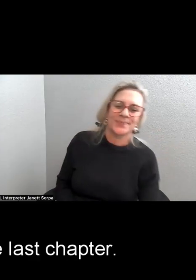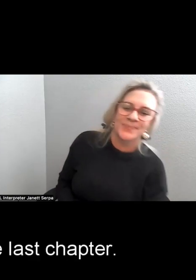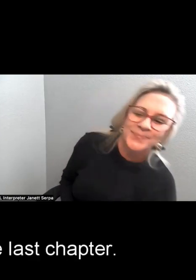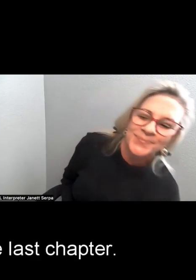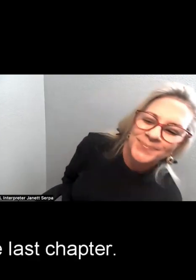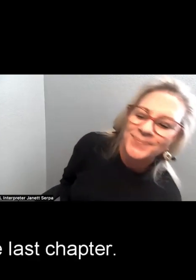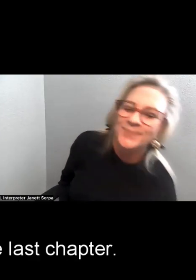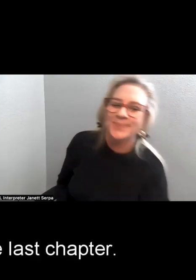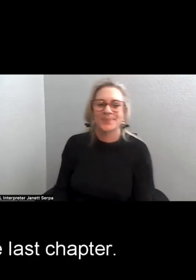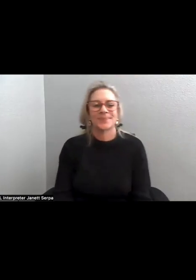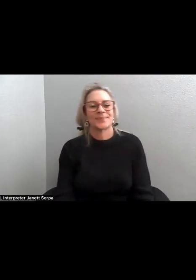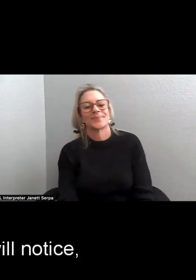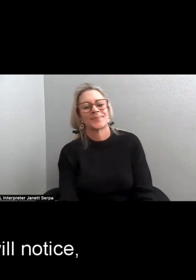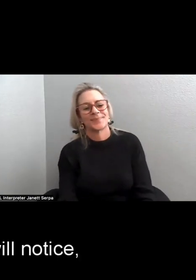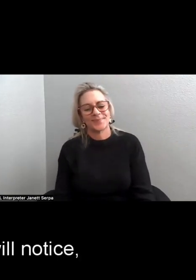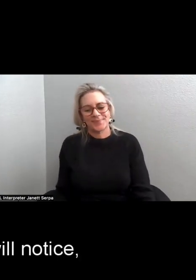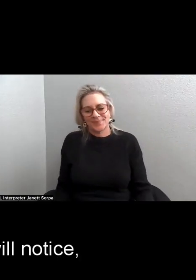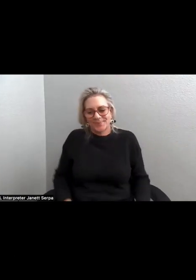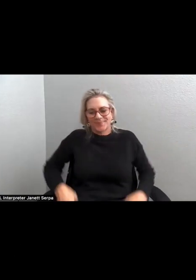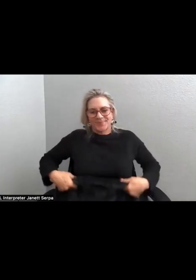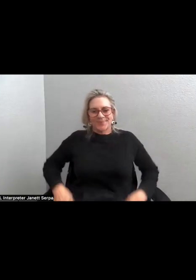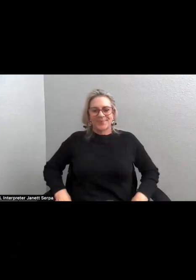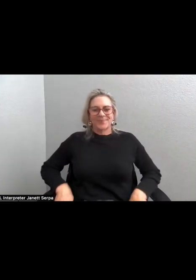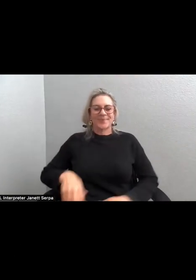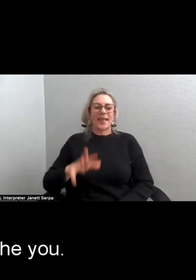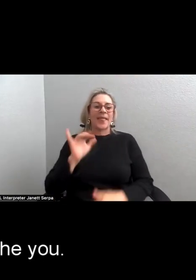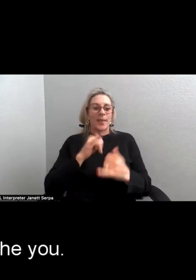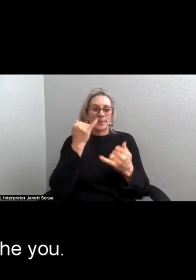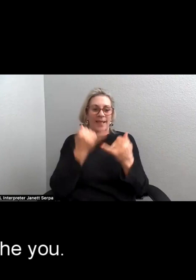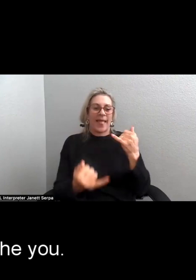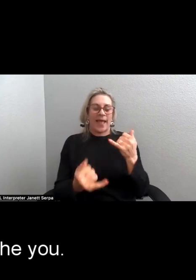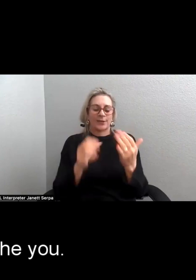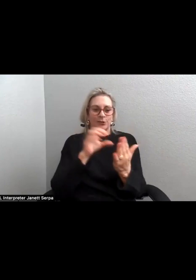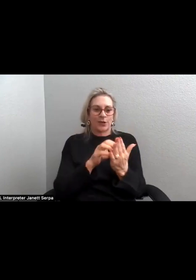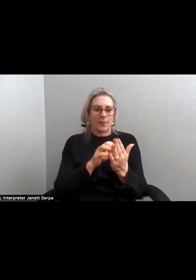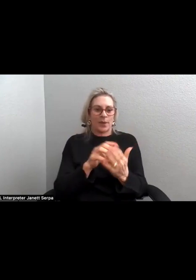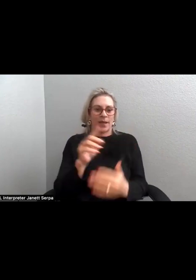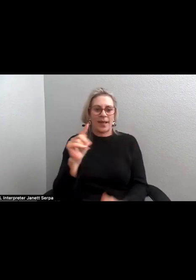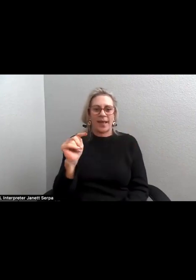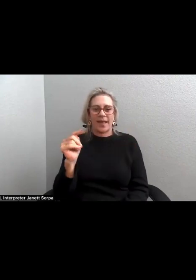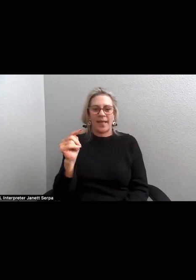So that was the last chapter and you will notice Theo is the you.